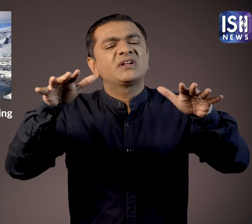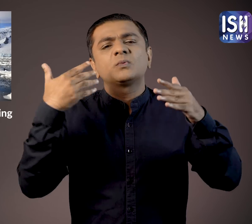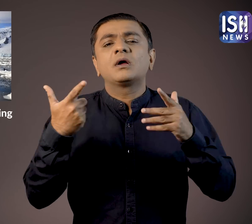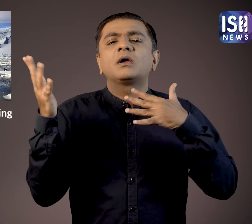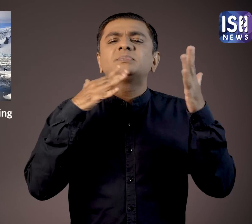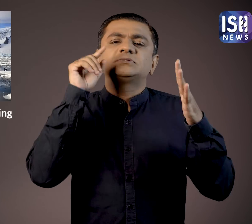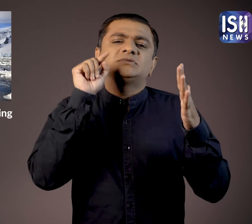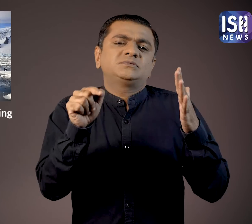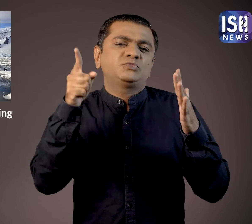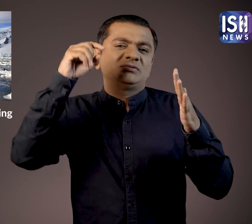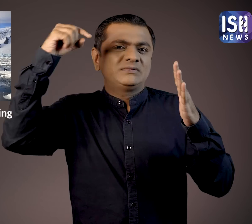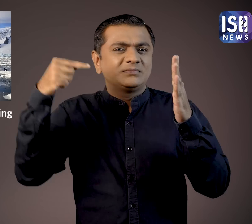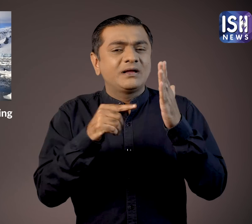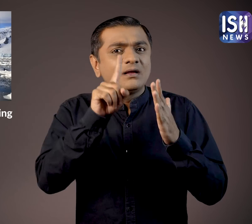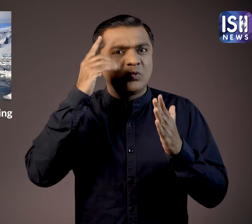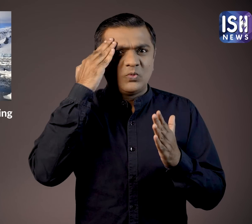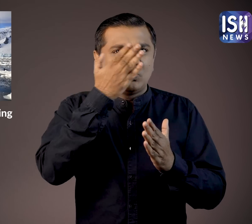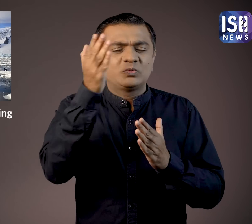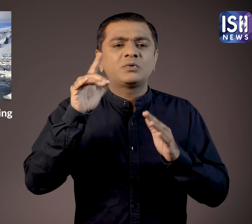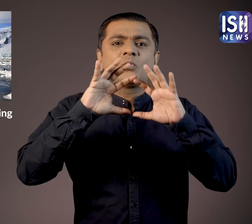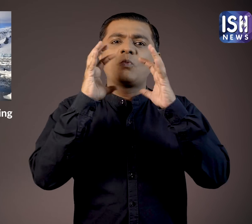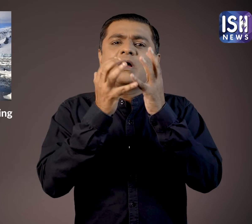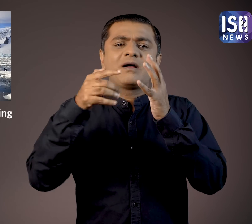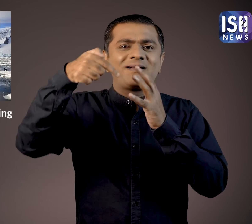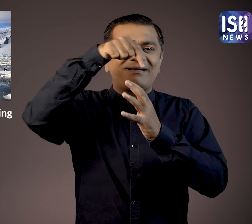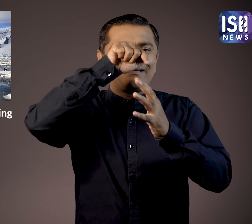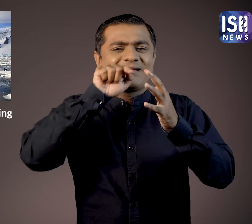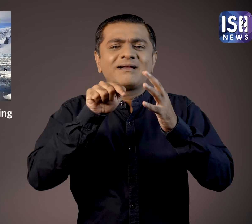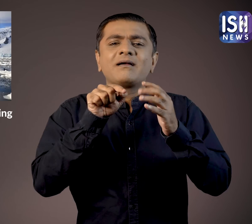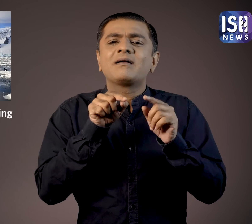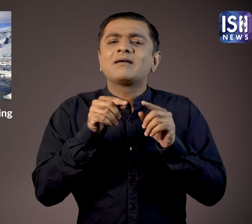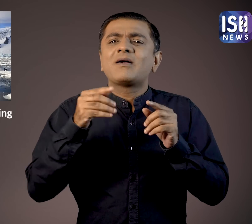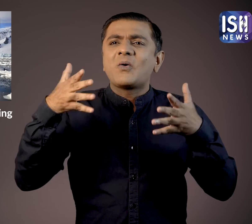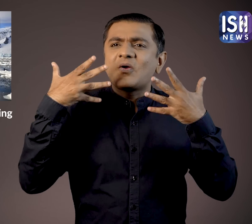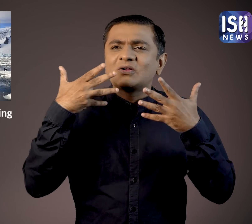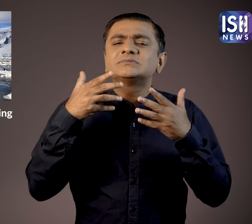This is all due to climate change. As the world gets hotter and the climate changes,